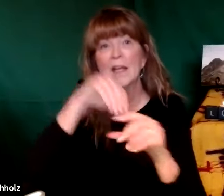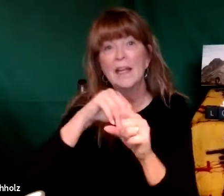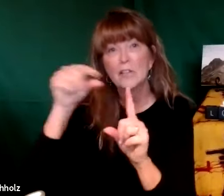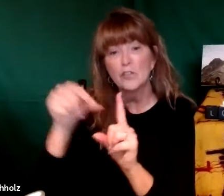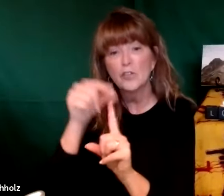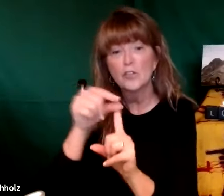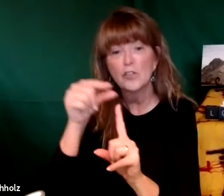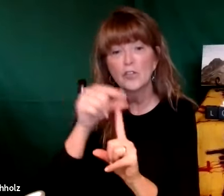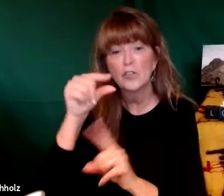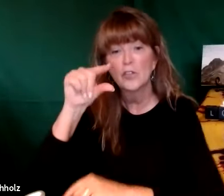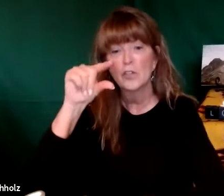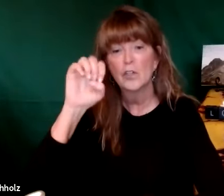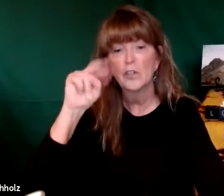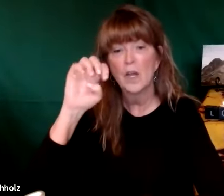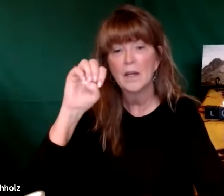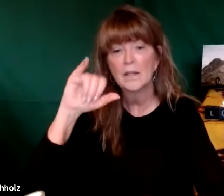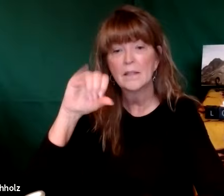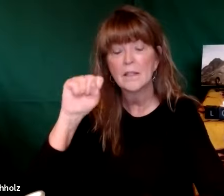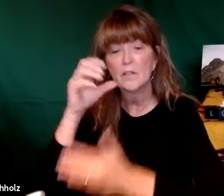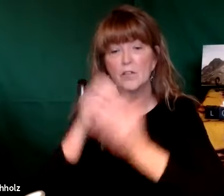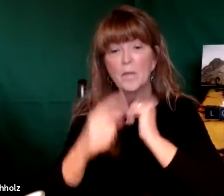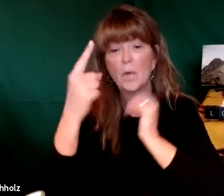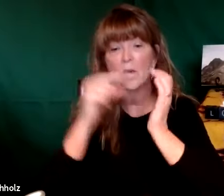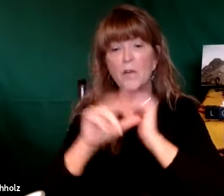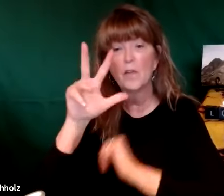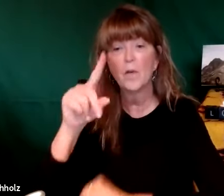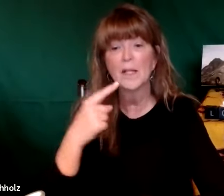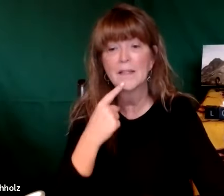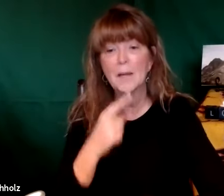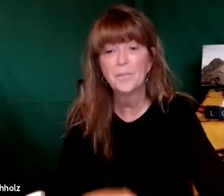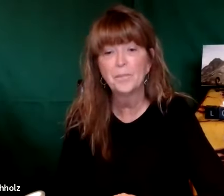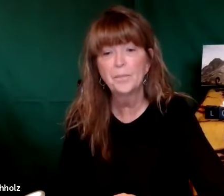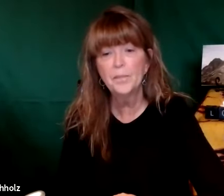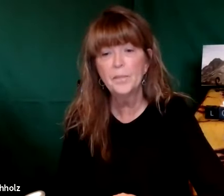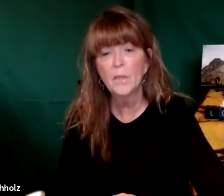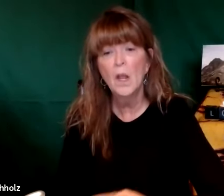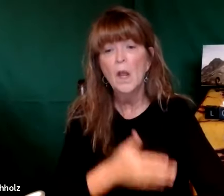it's a beautiful word in Genesis chapter 1 verse 3 it says